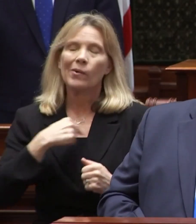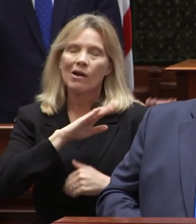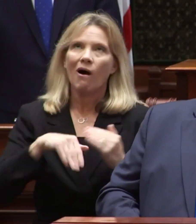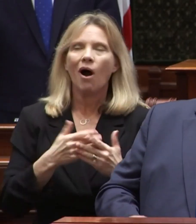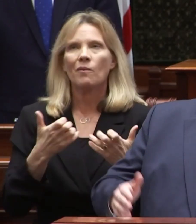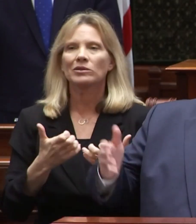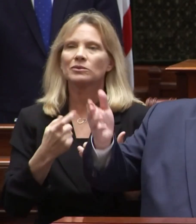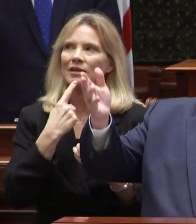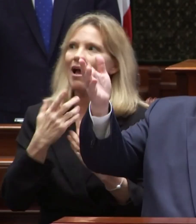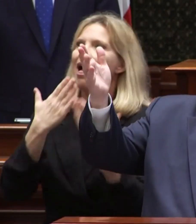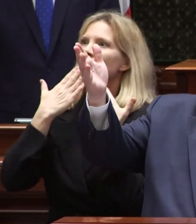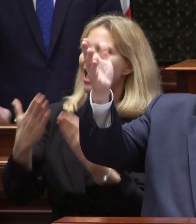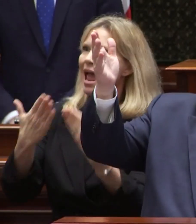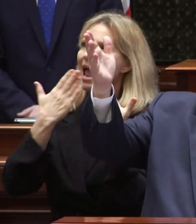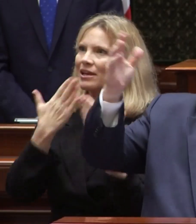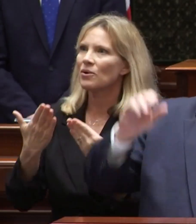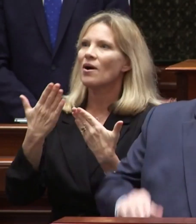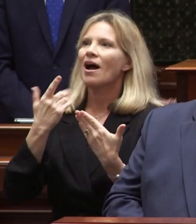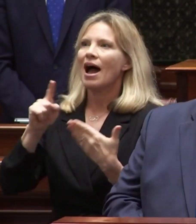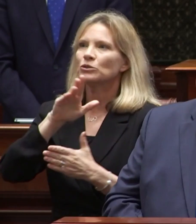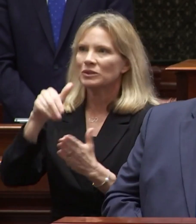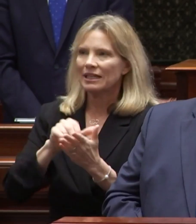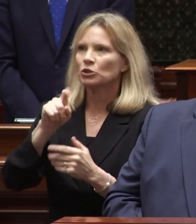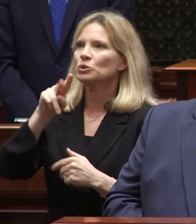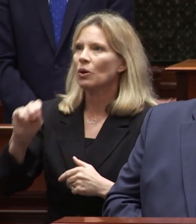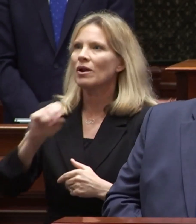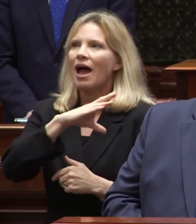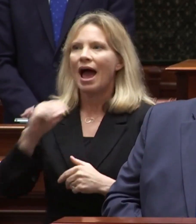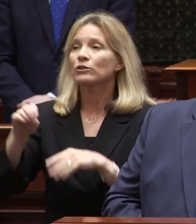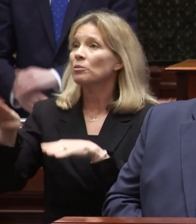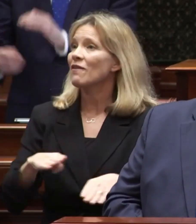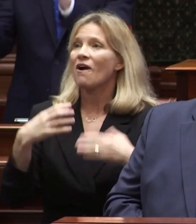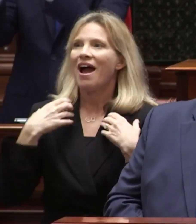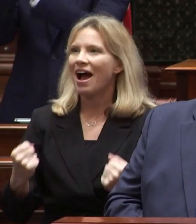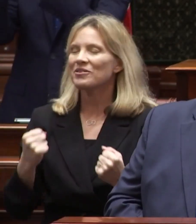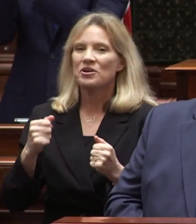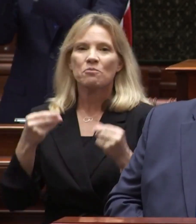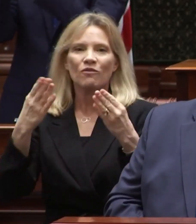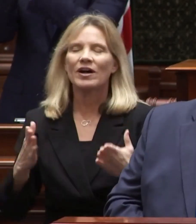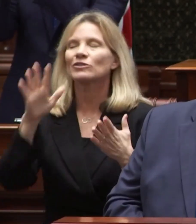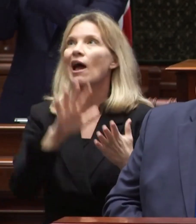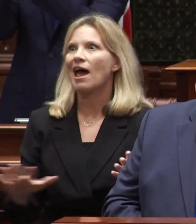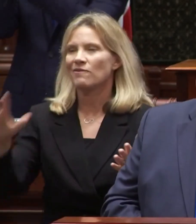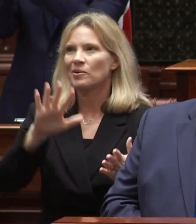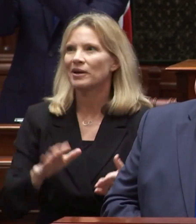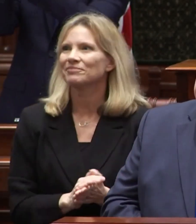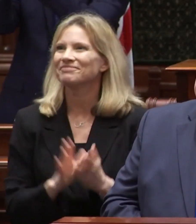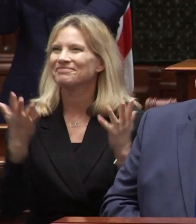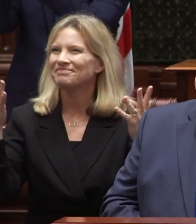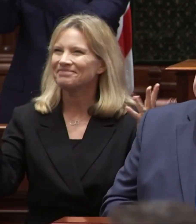all want to express our gratitude to her and to centerstone and to behavioral health providers everywhere